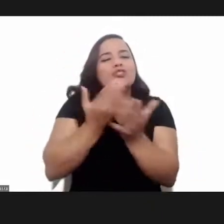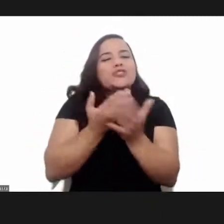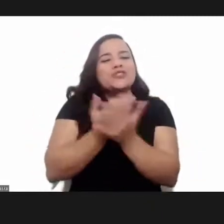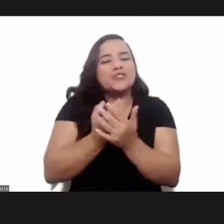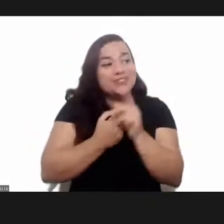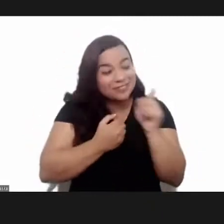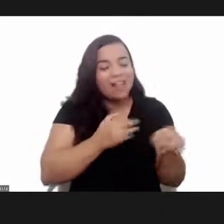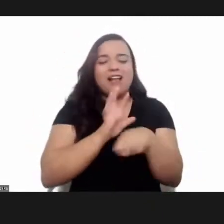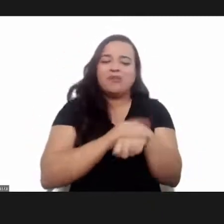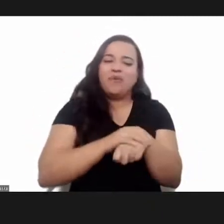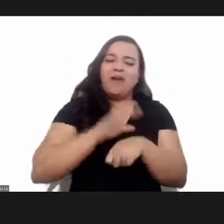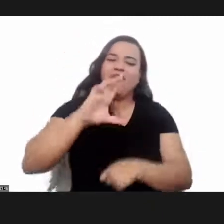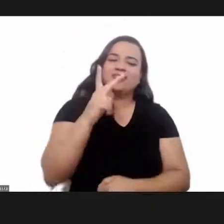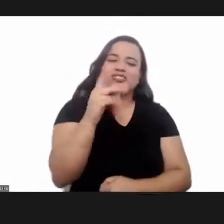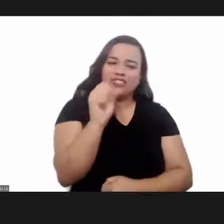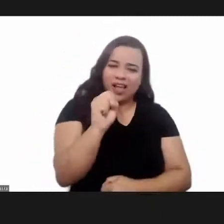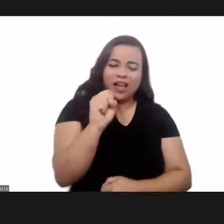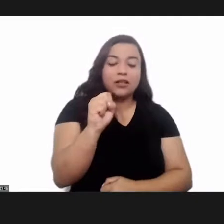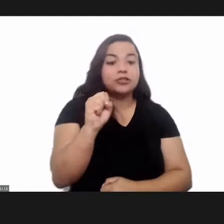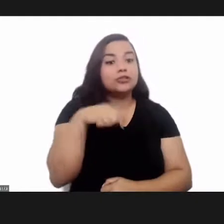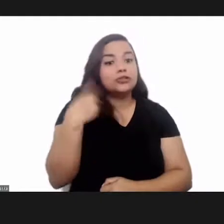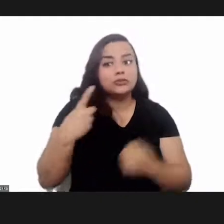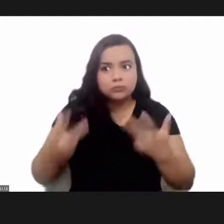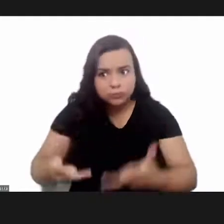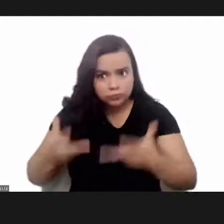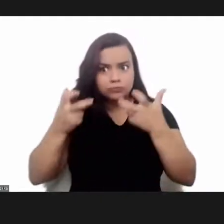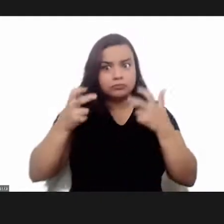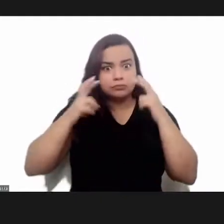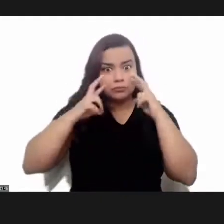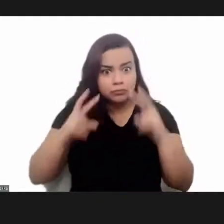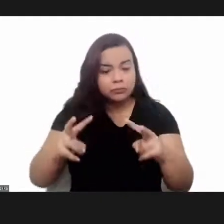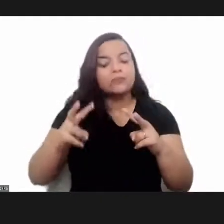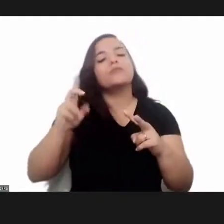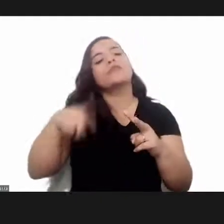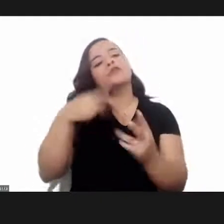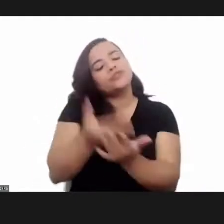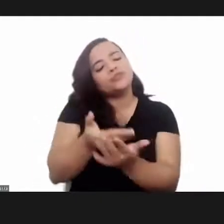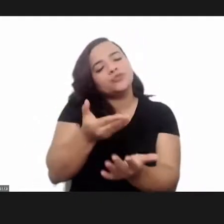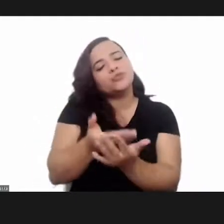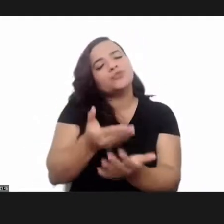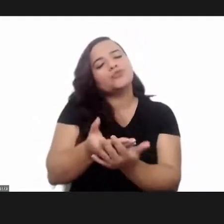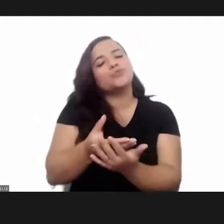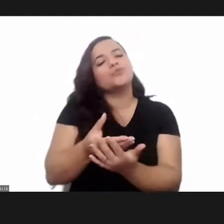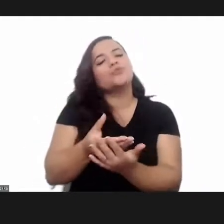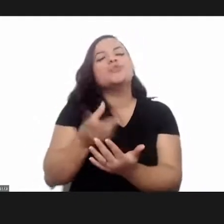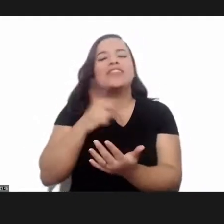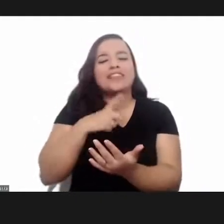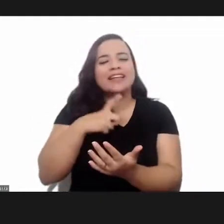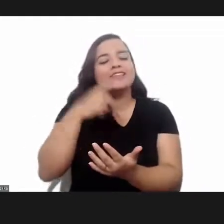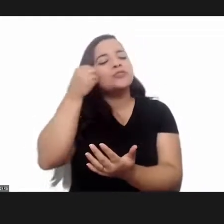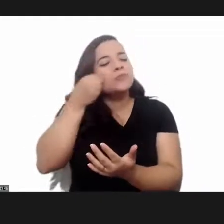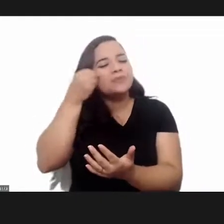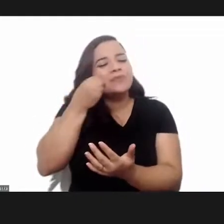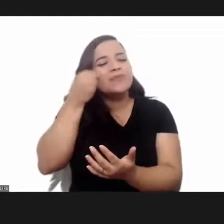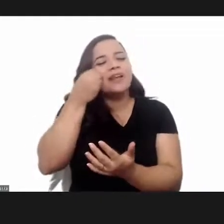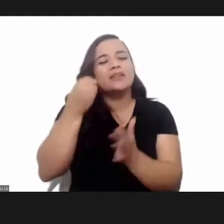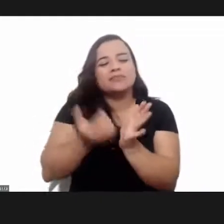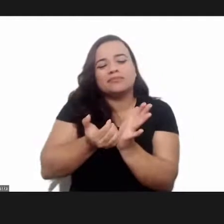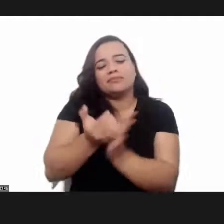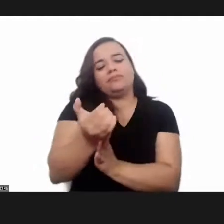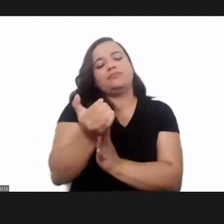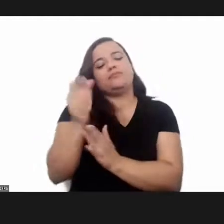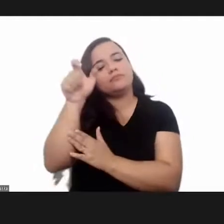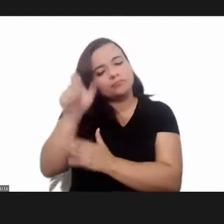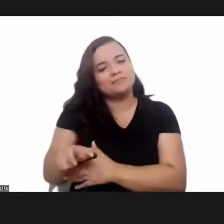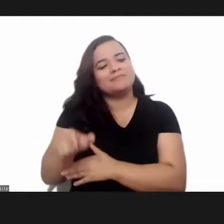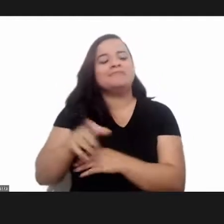and became famous for her studies in Chagas disease, experimental studies in Chagas disease.